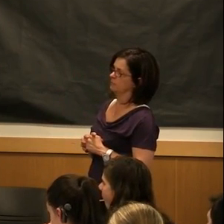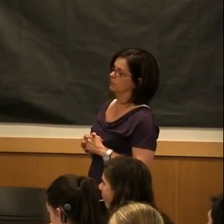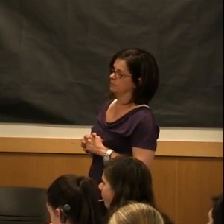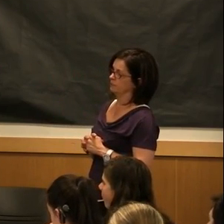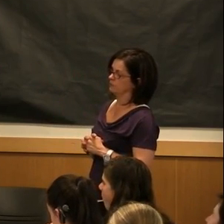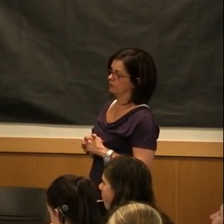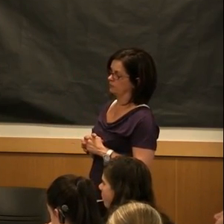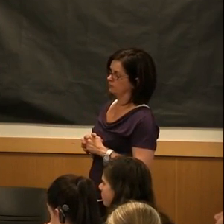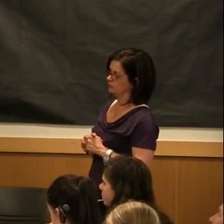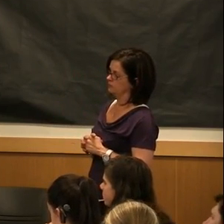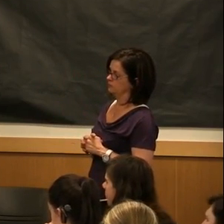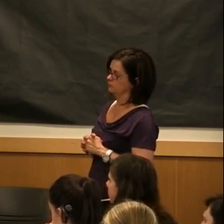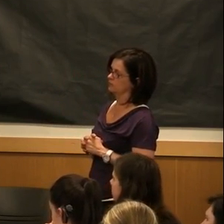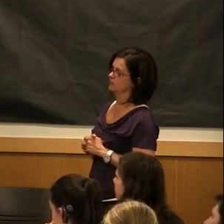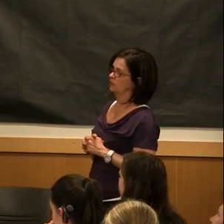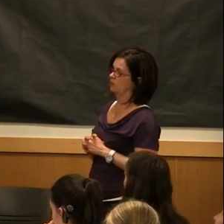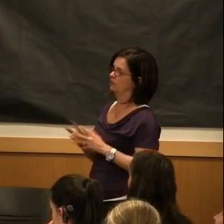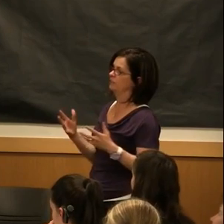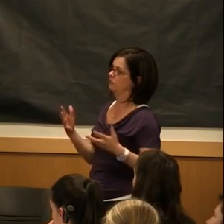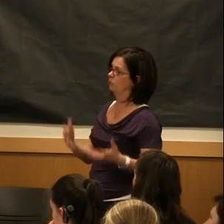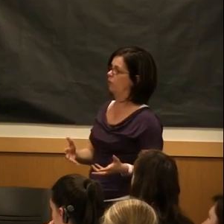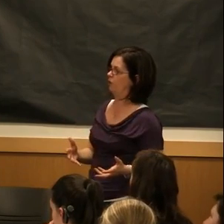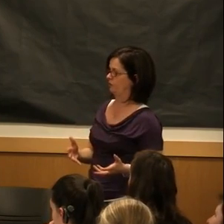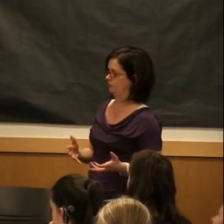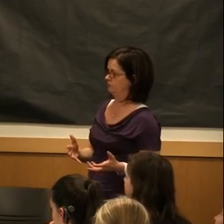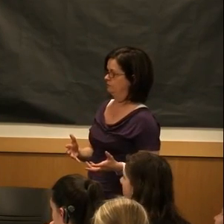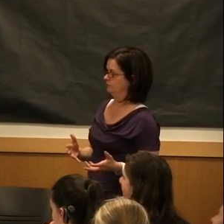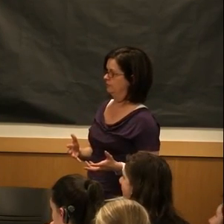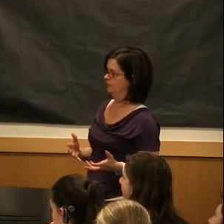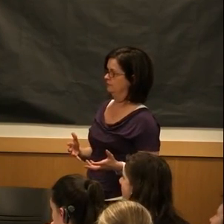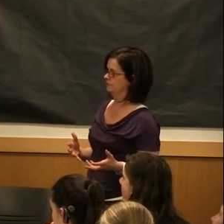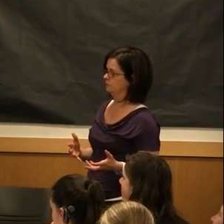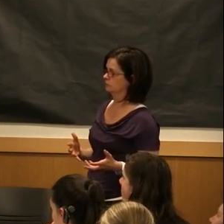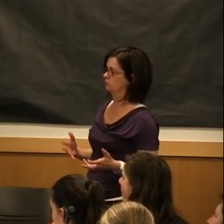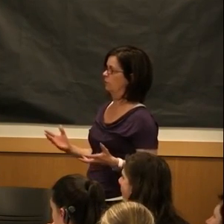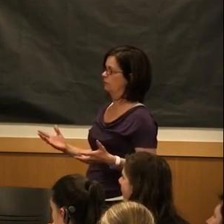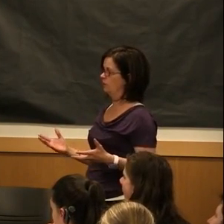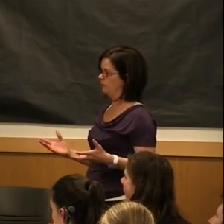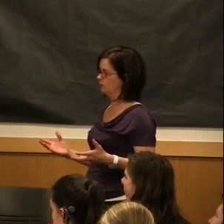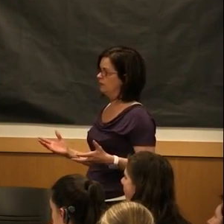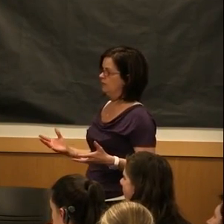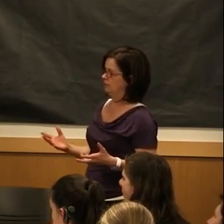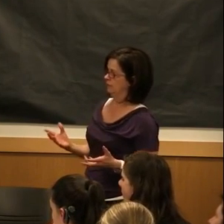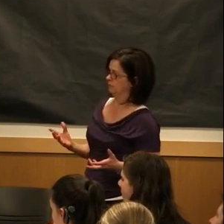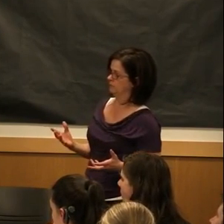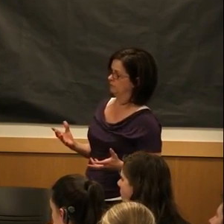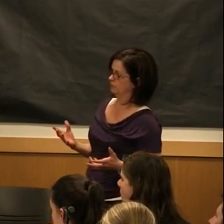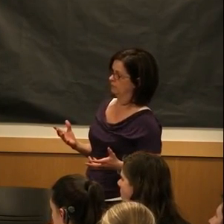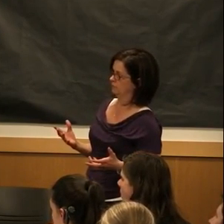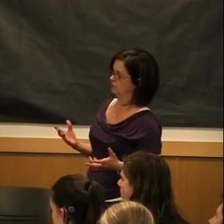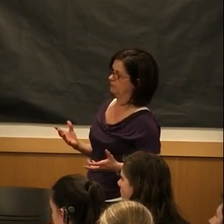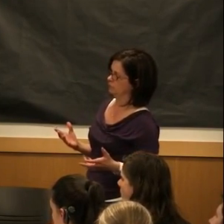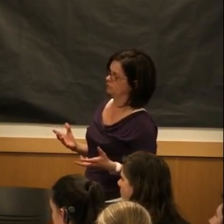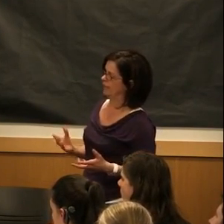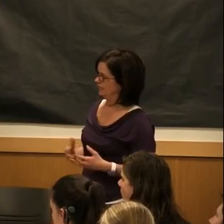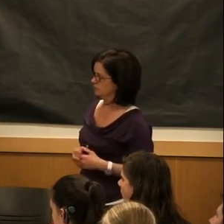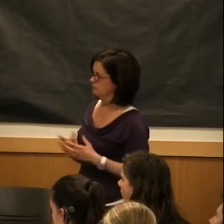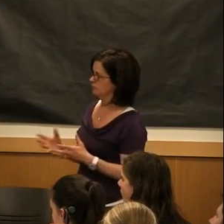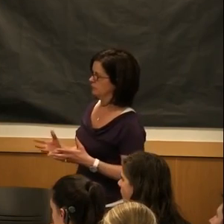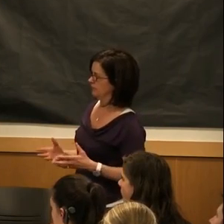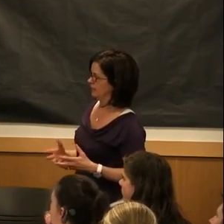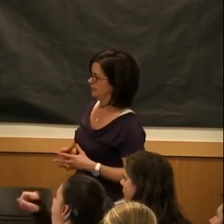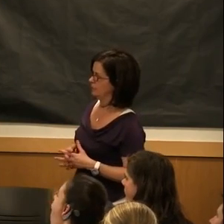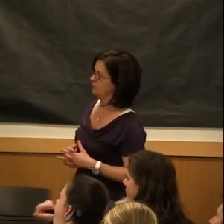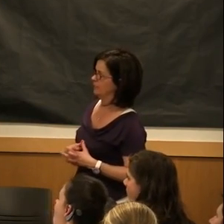It's the same concept as soccer, too. It's like soccer in the water. And you throw in the ball. You have to use your